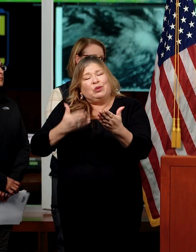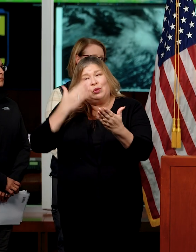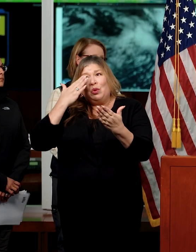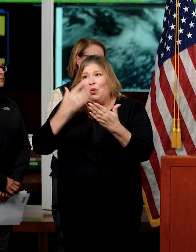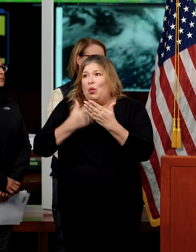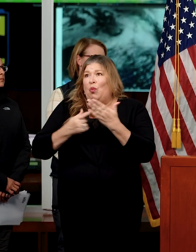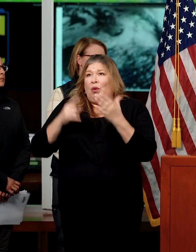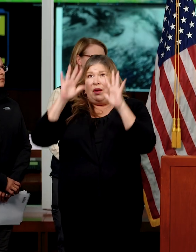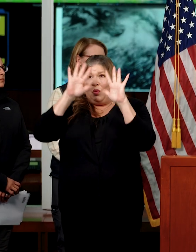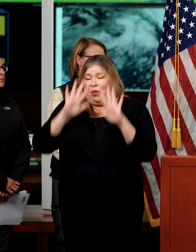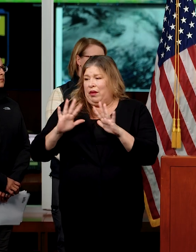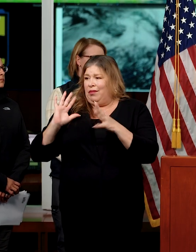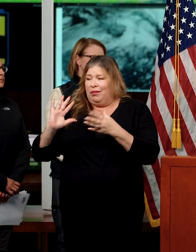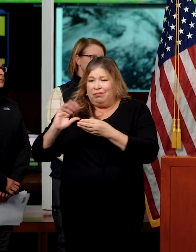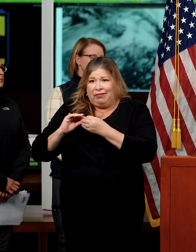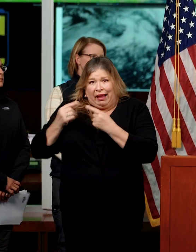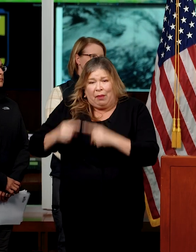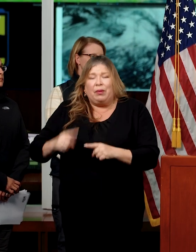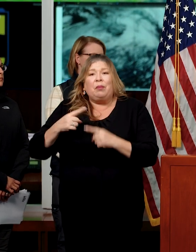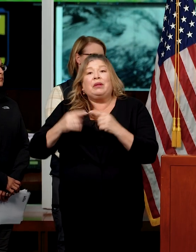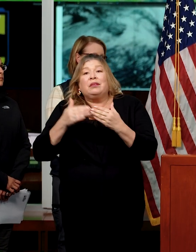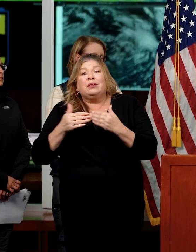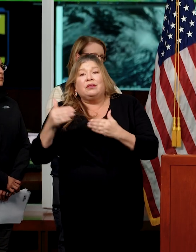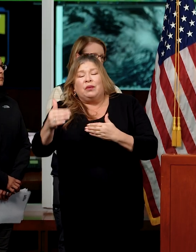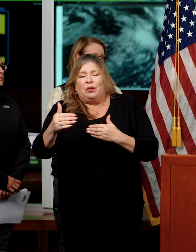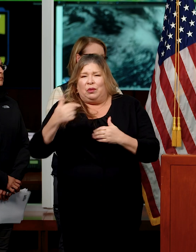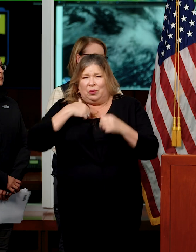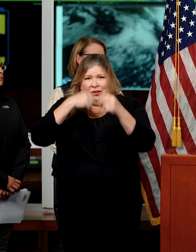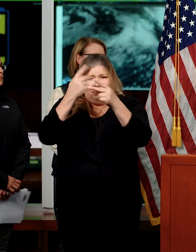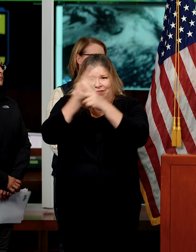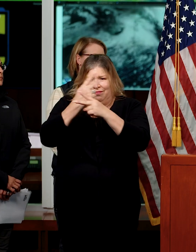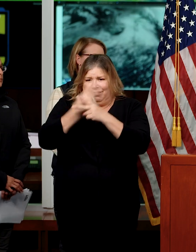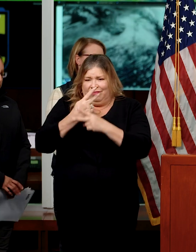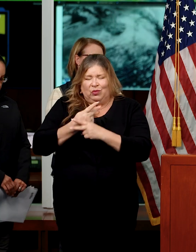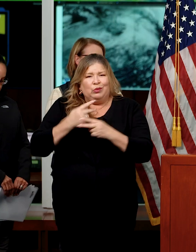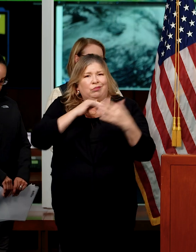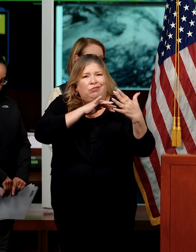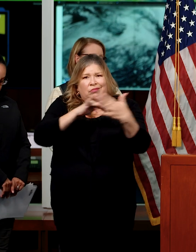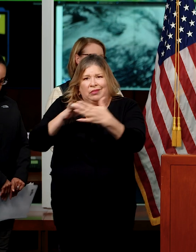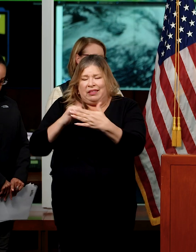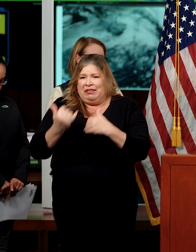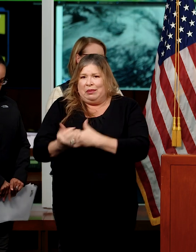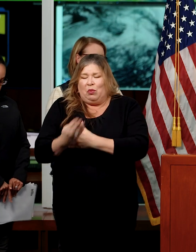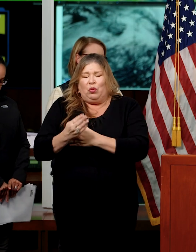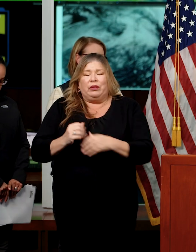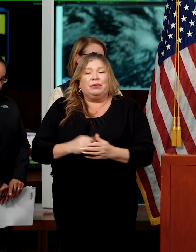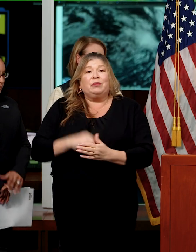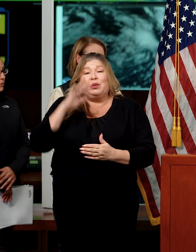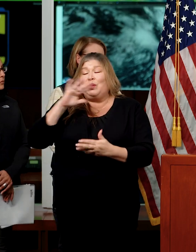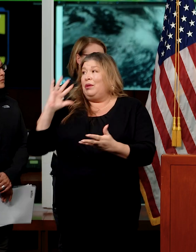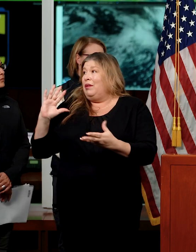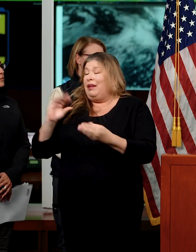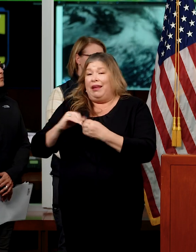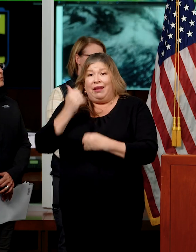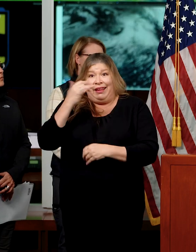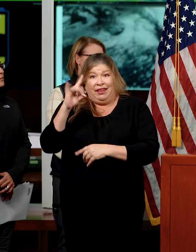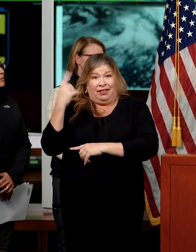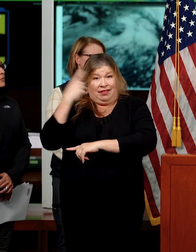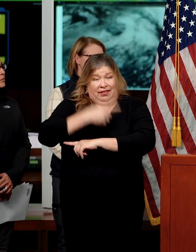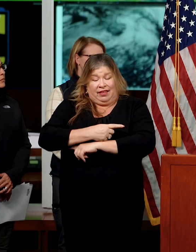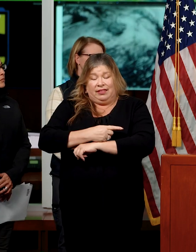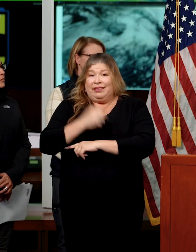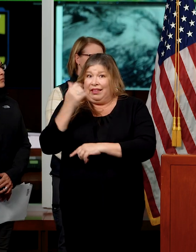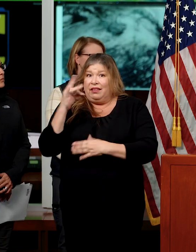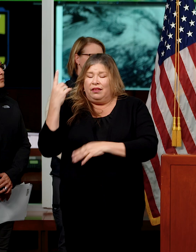that we have seen but what we expect going forward. Just crunching some new numbers this morning. Over the last 18 days, the state has seen an average,